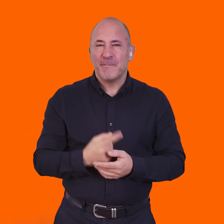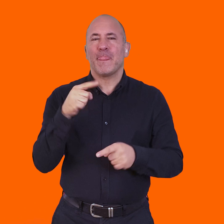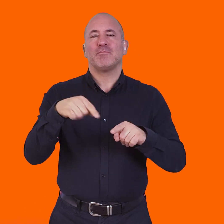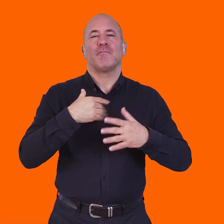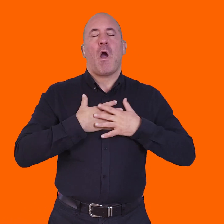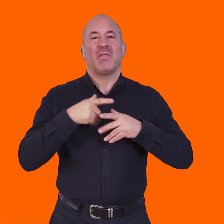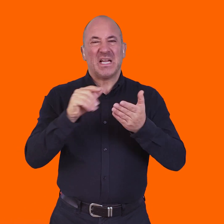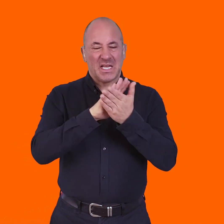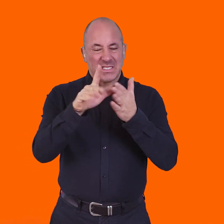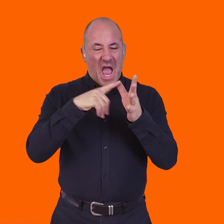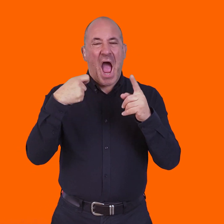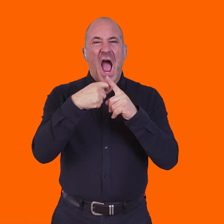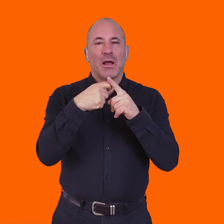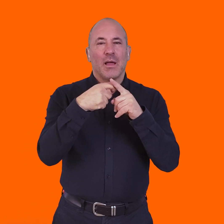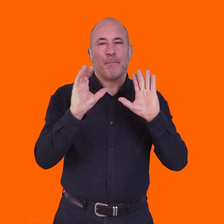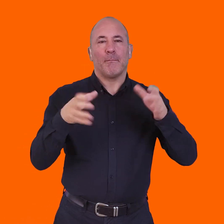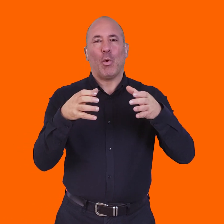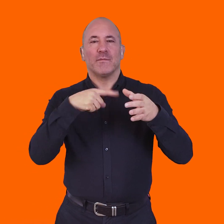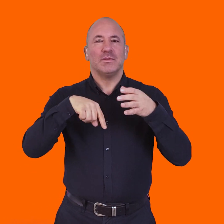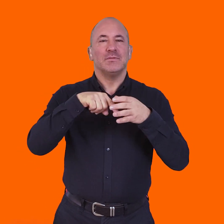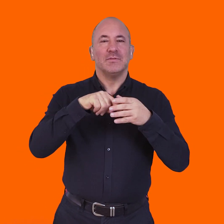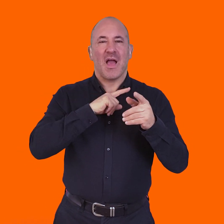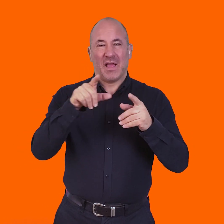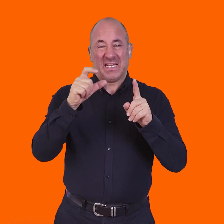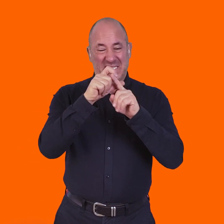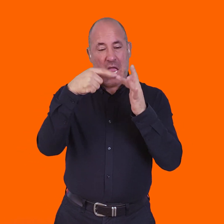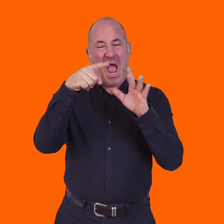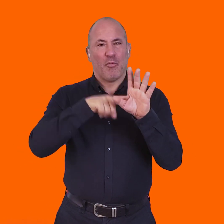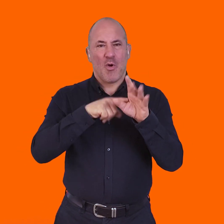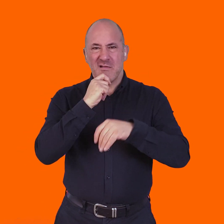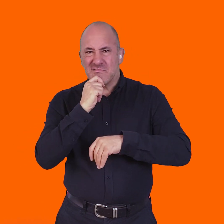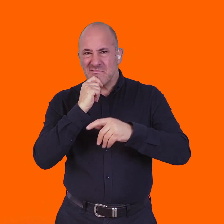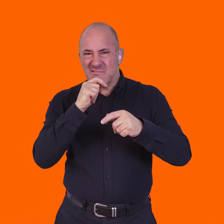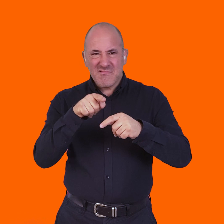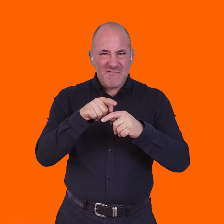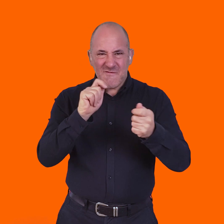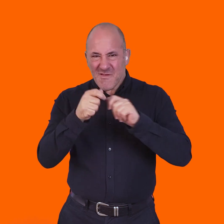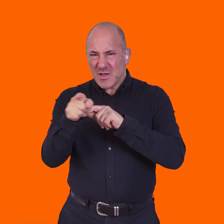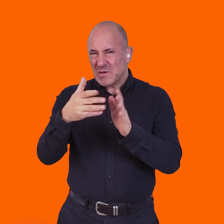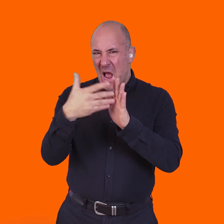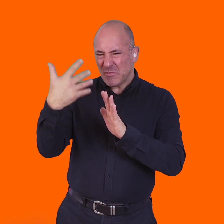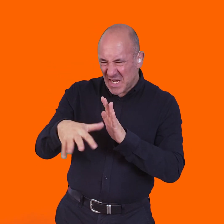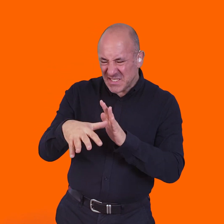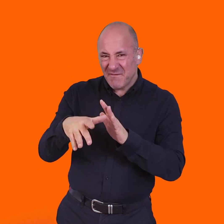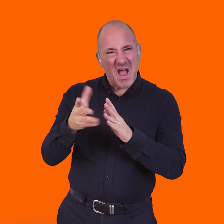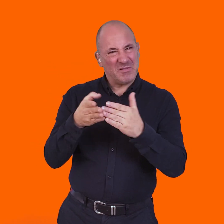I think one of the things I loved about the whole hack movement, if you like, that kind of DIY hack nature of things